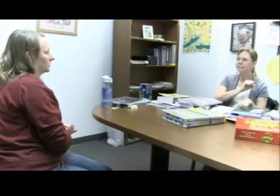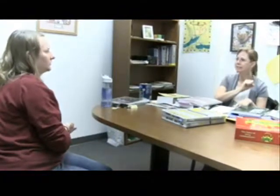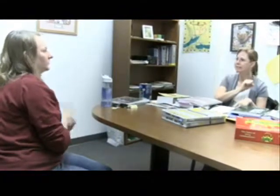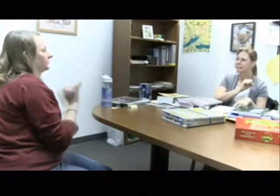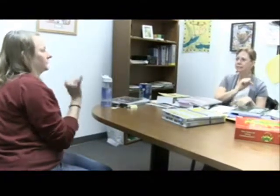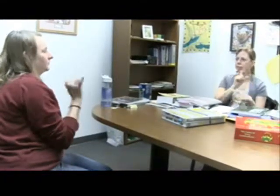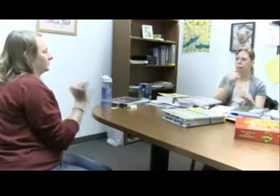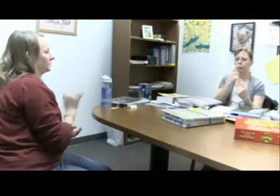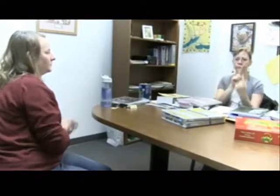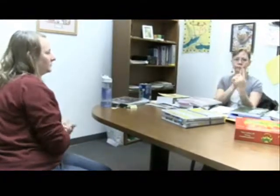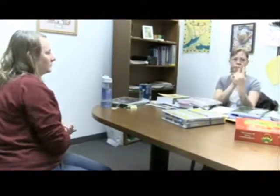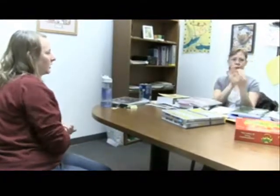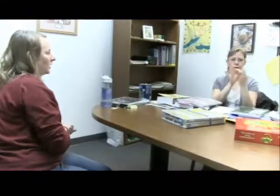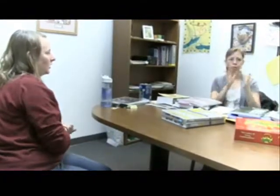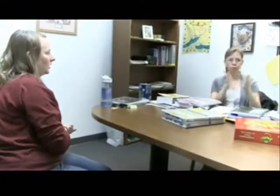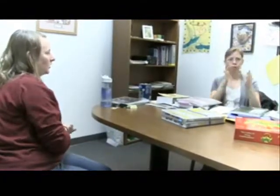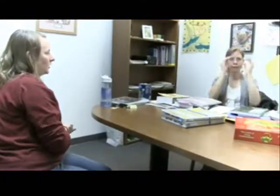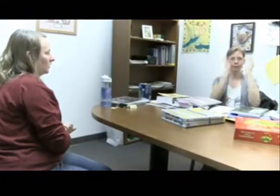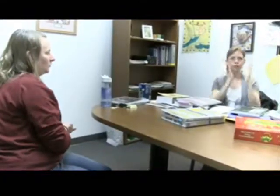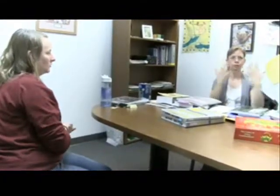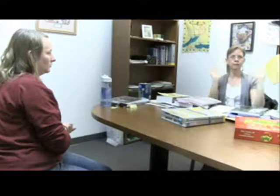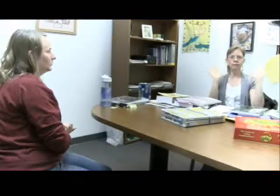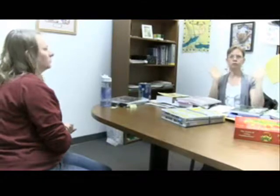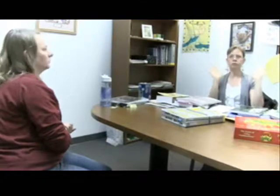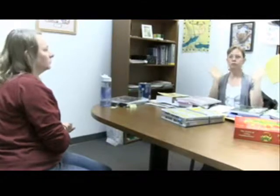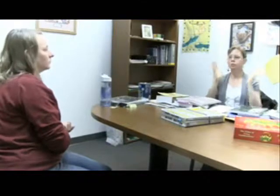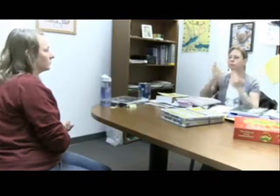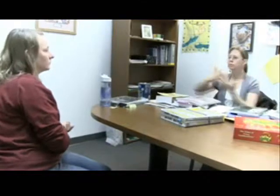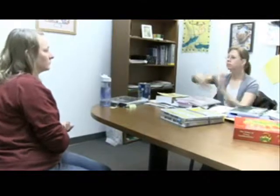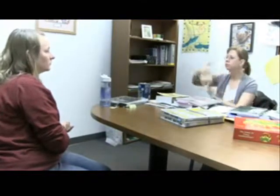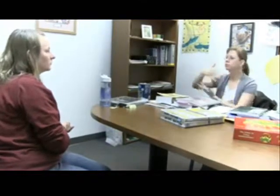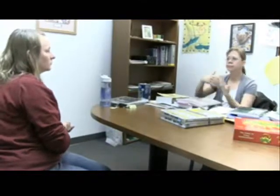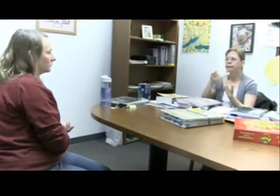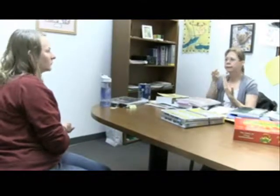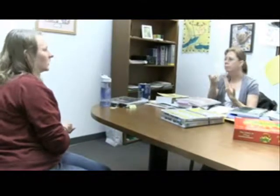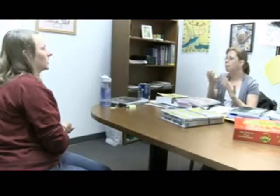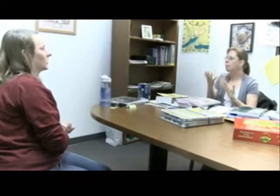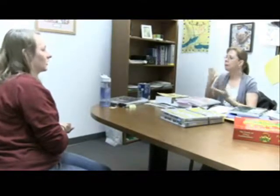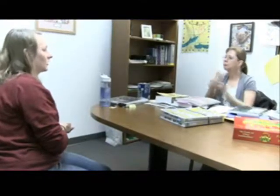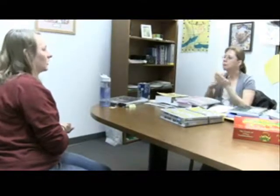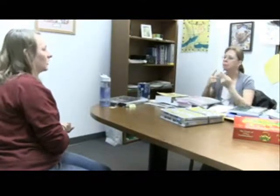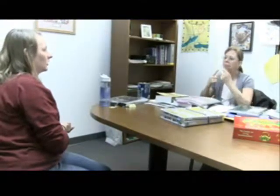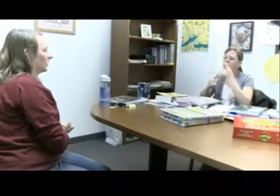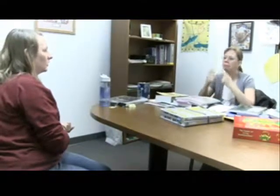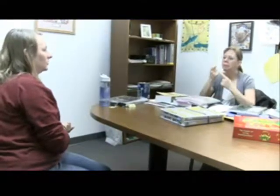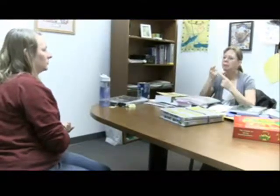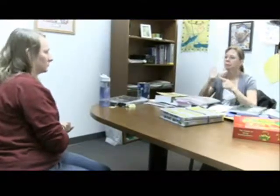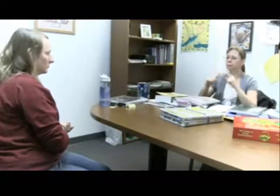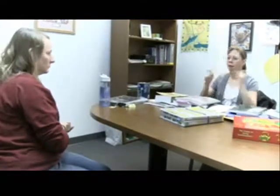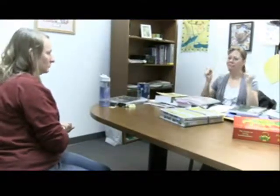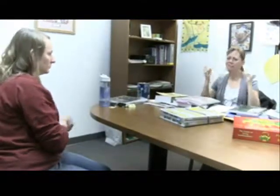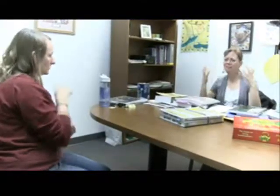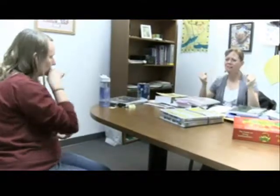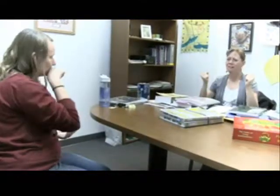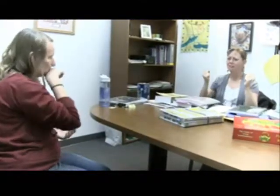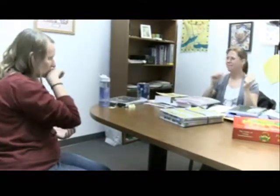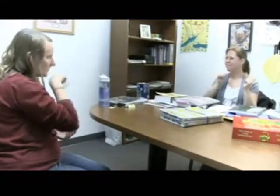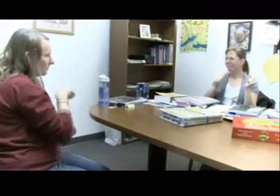One of the problems in the classroom is that a normal teacher will constantly talk to her students. During this process, information gets lost